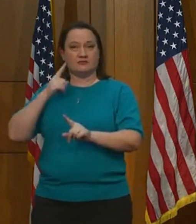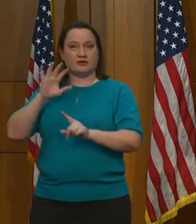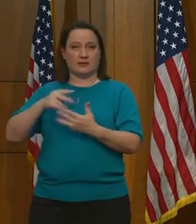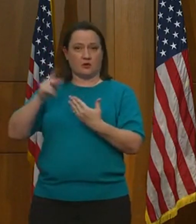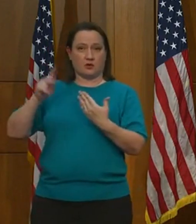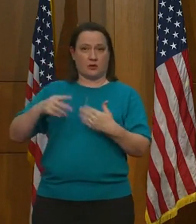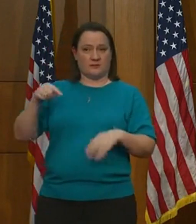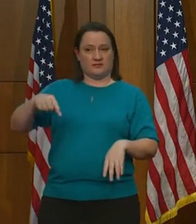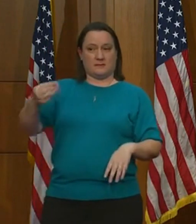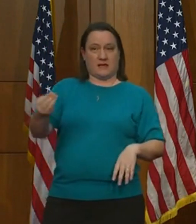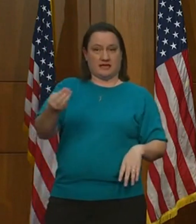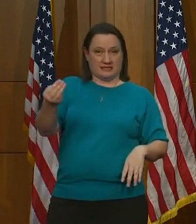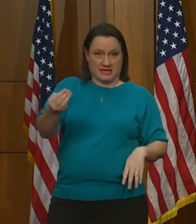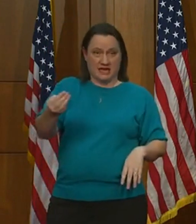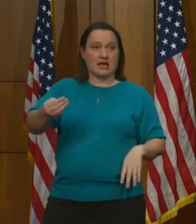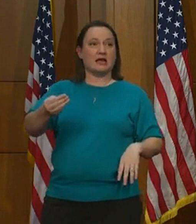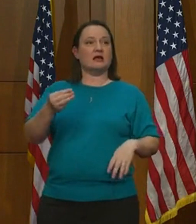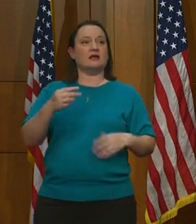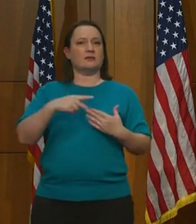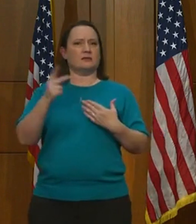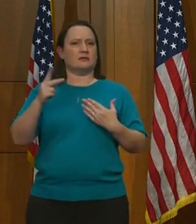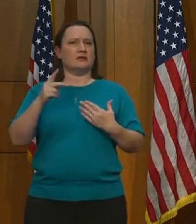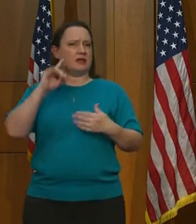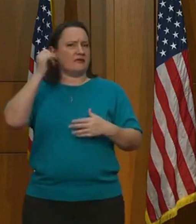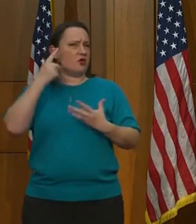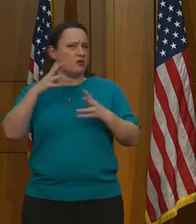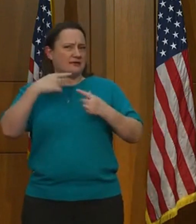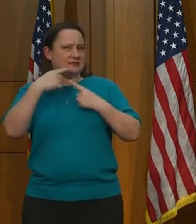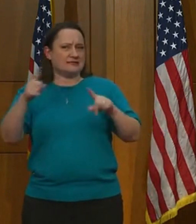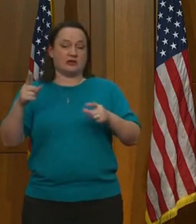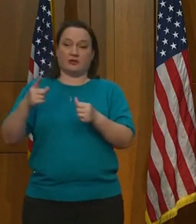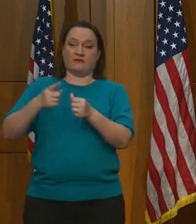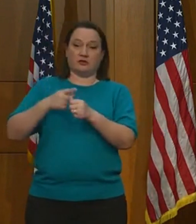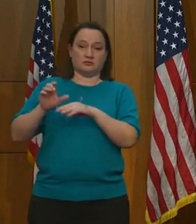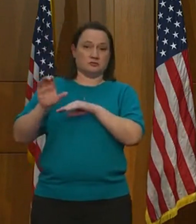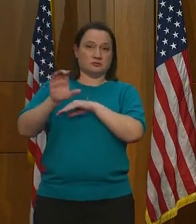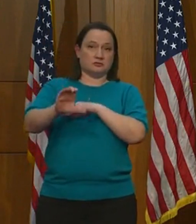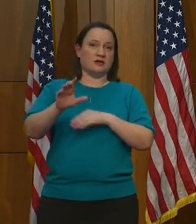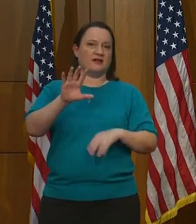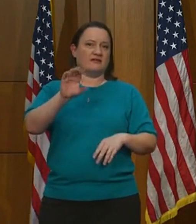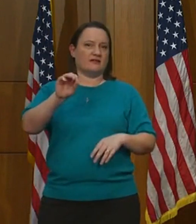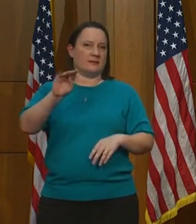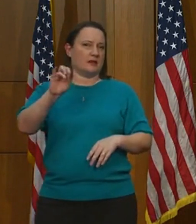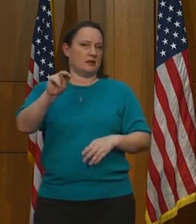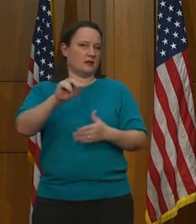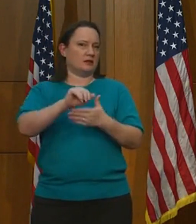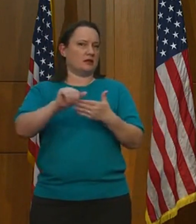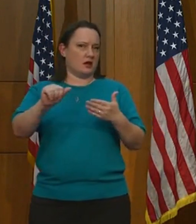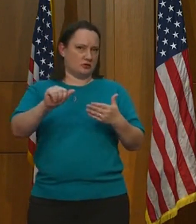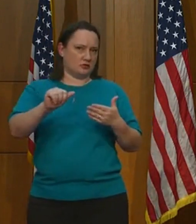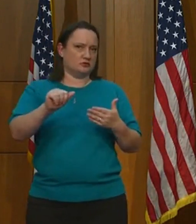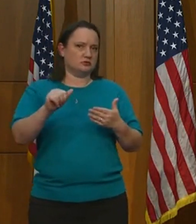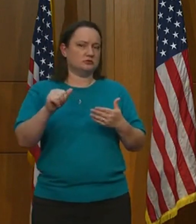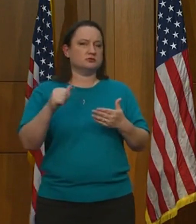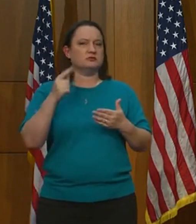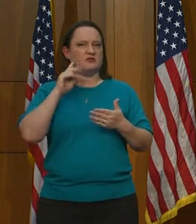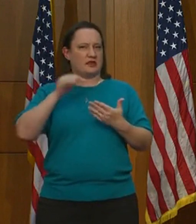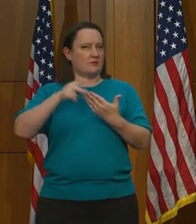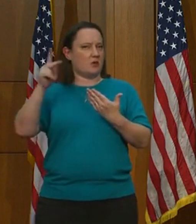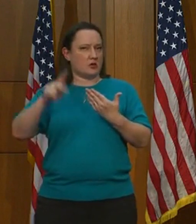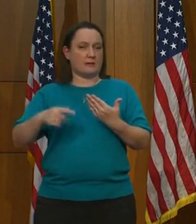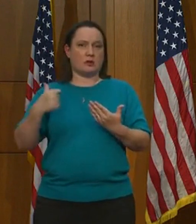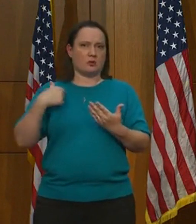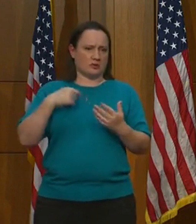governor said, this is an initial $50 million allocation for the program. We are closely tracking all